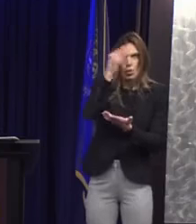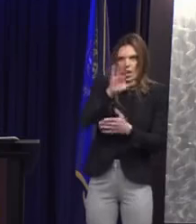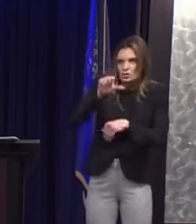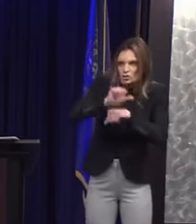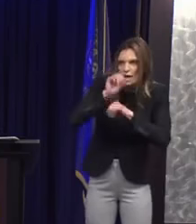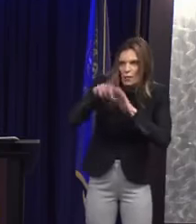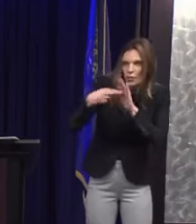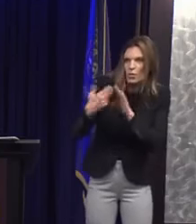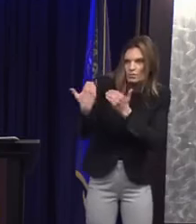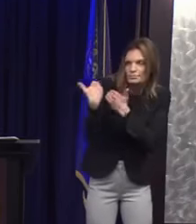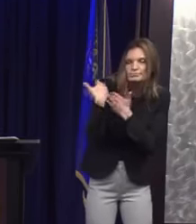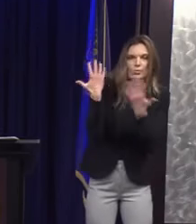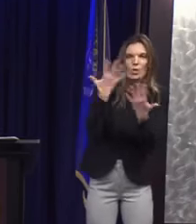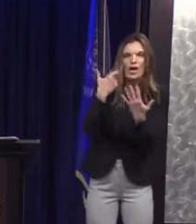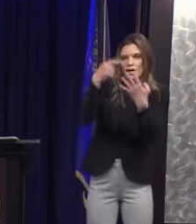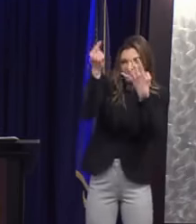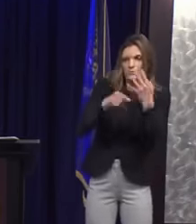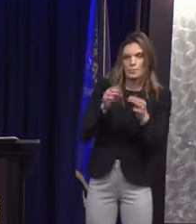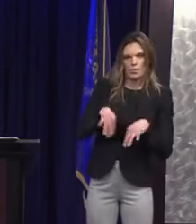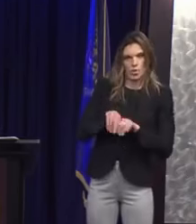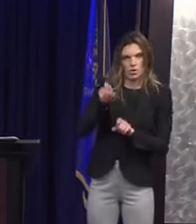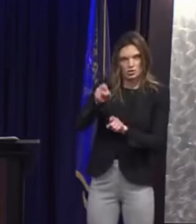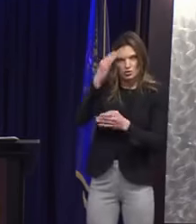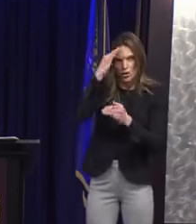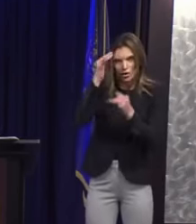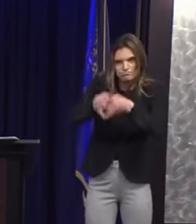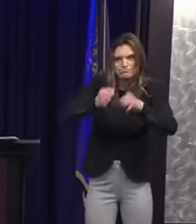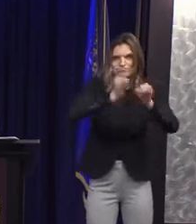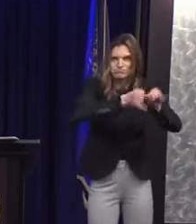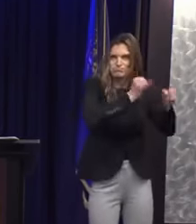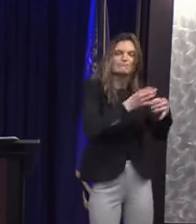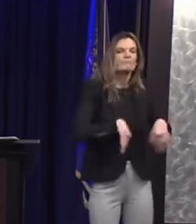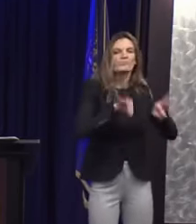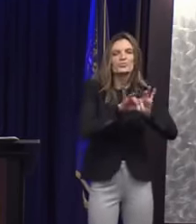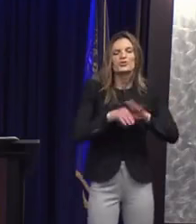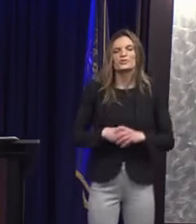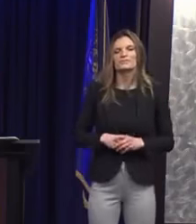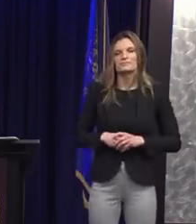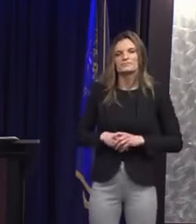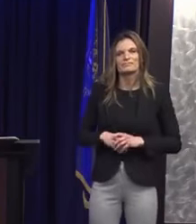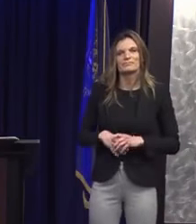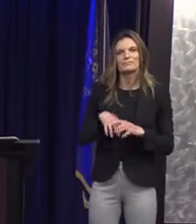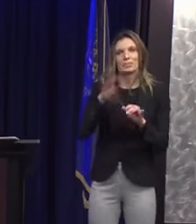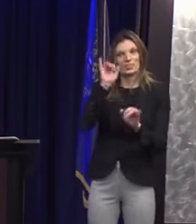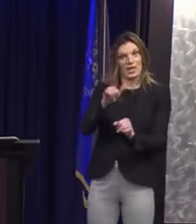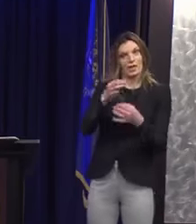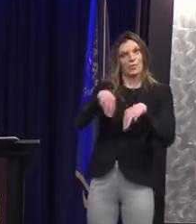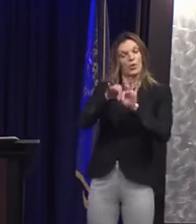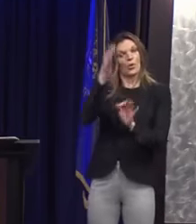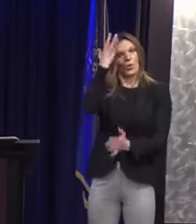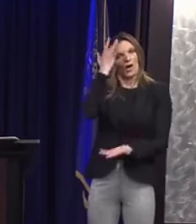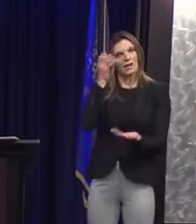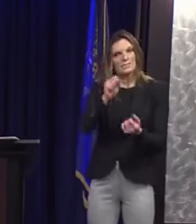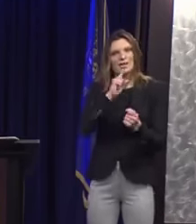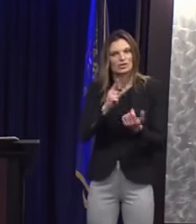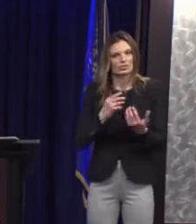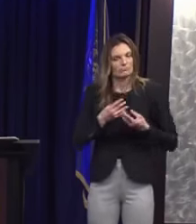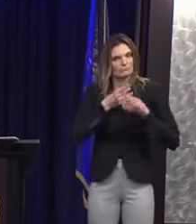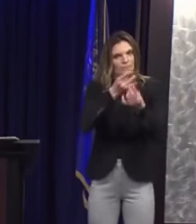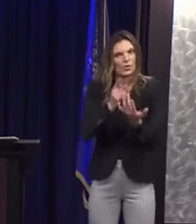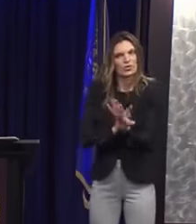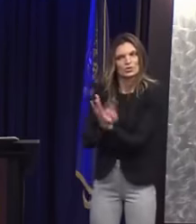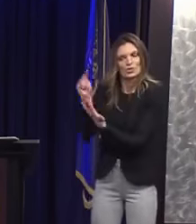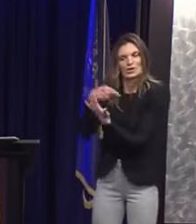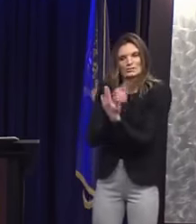and responsibilities under the policy, which in turn is necessary to ensure transparency and